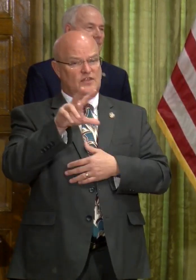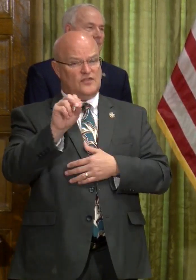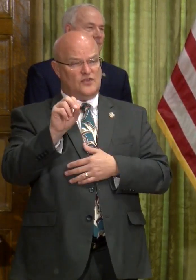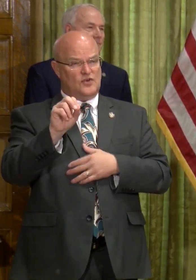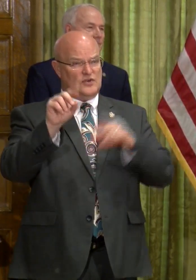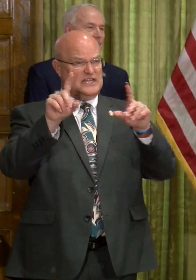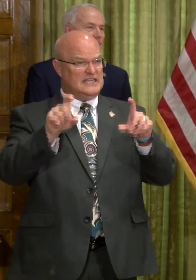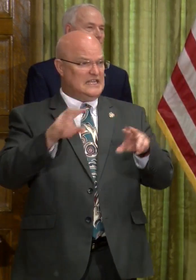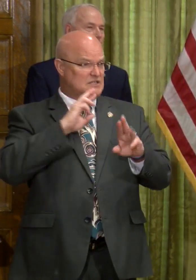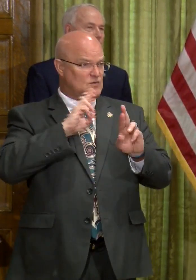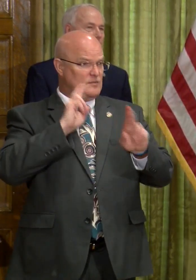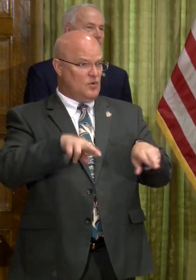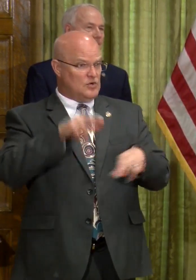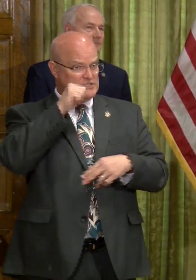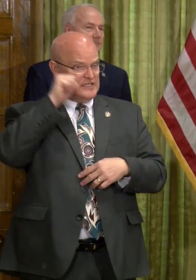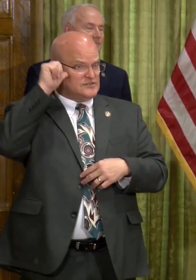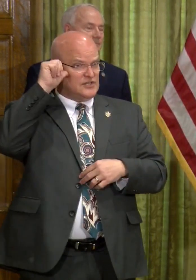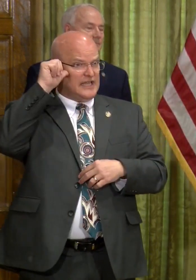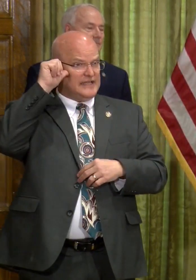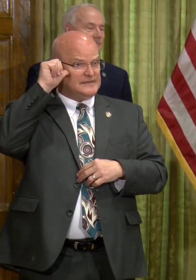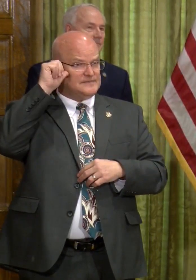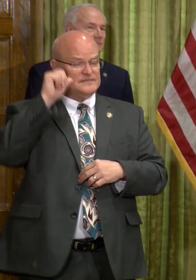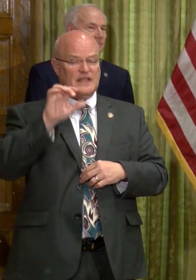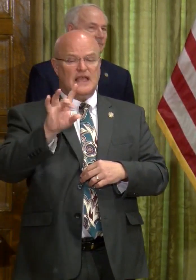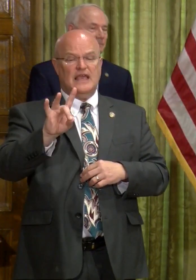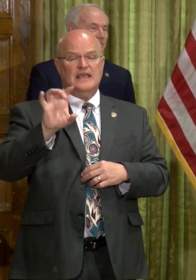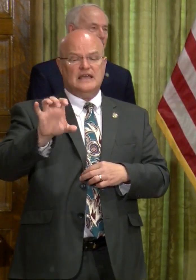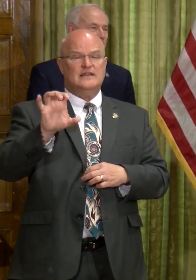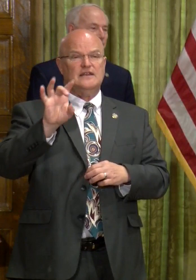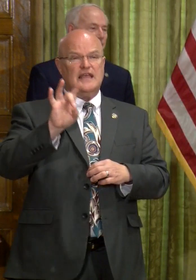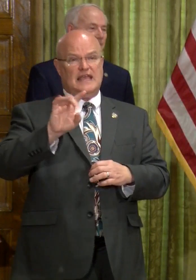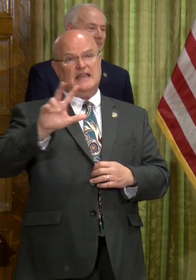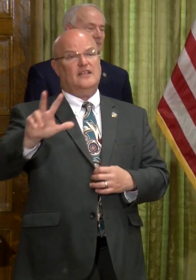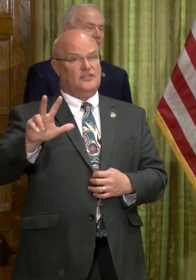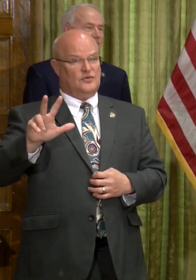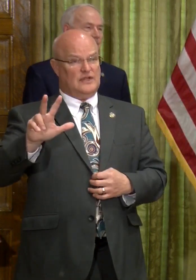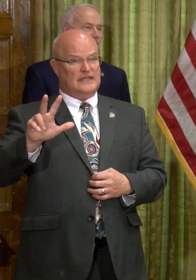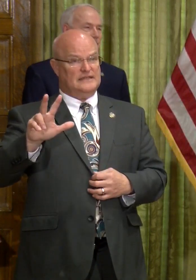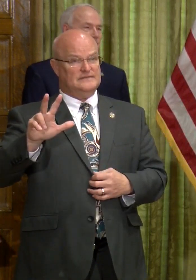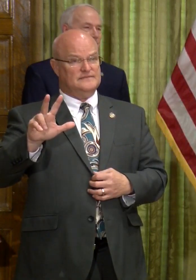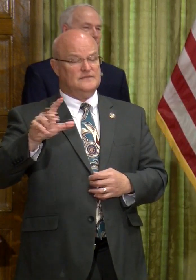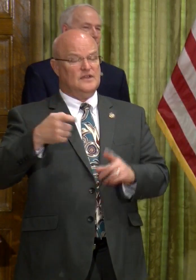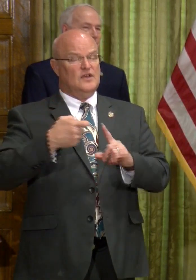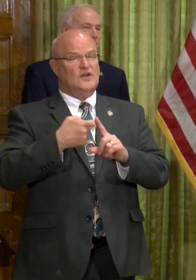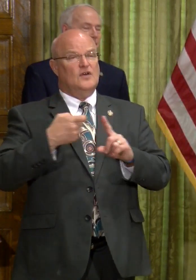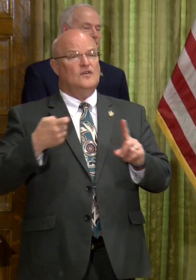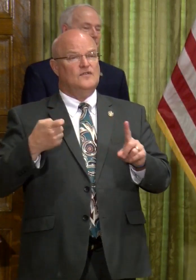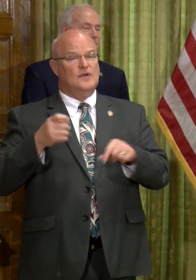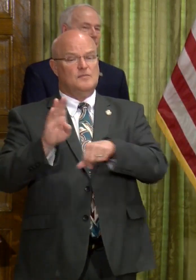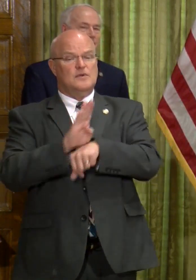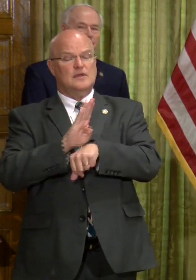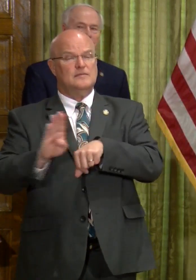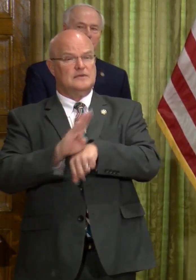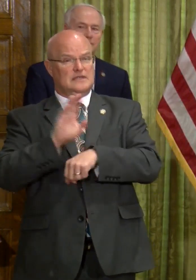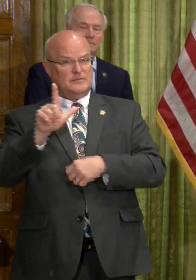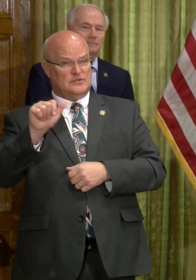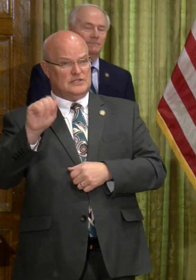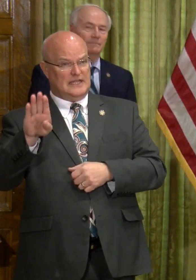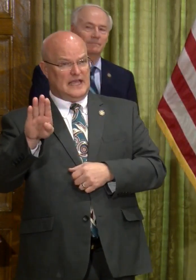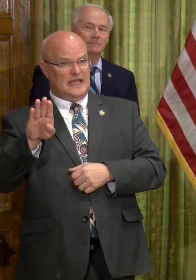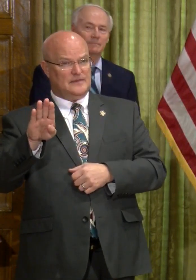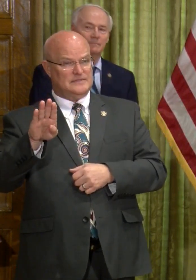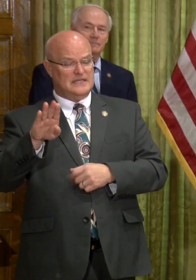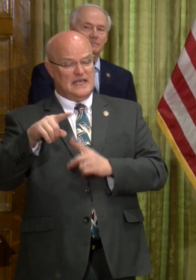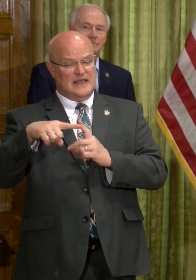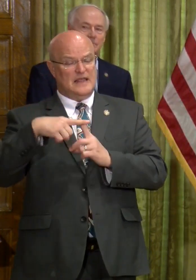test reports yesterday, 883 of those were from commercial labs, and the